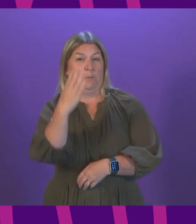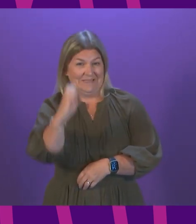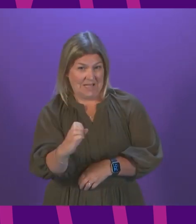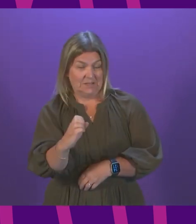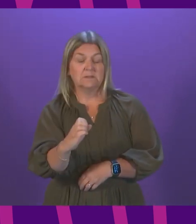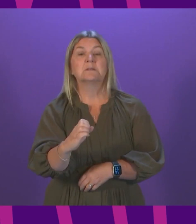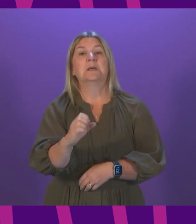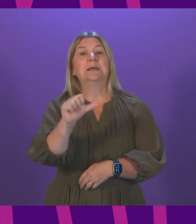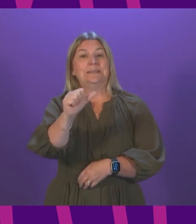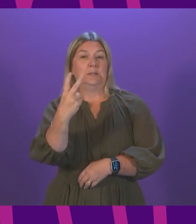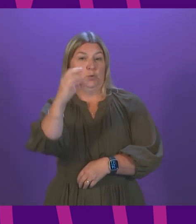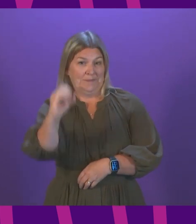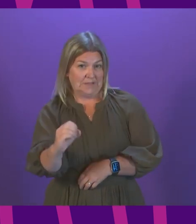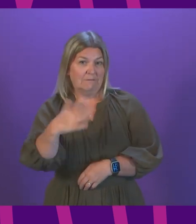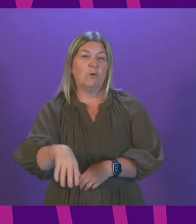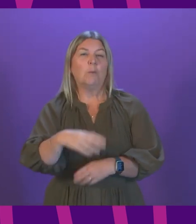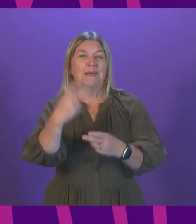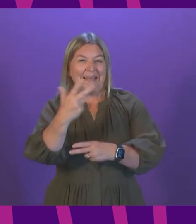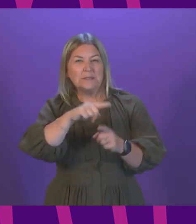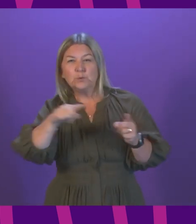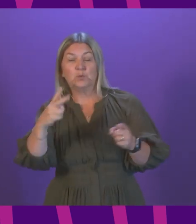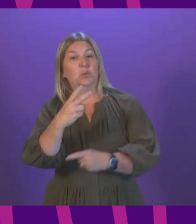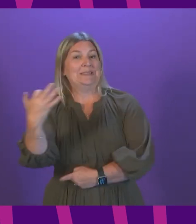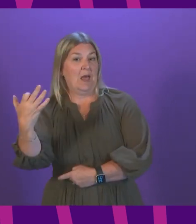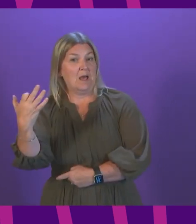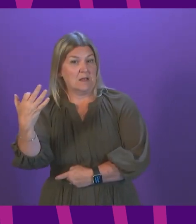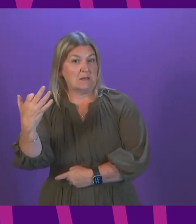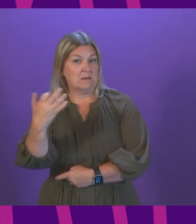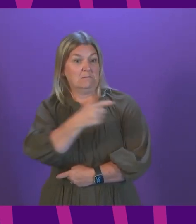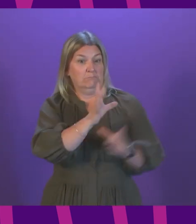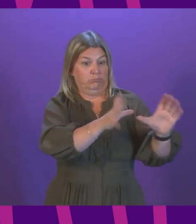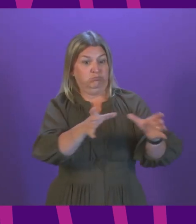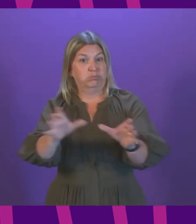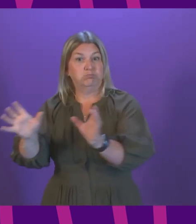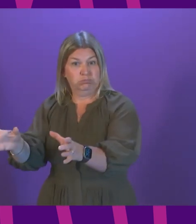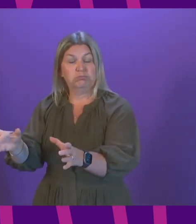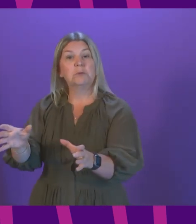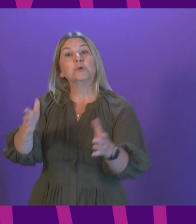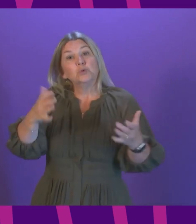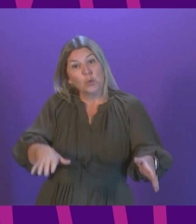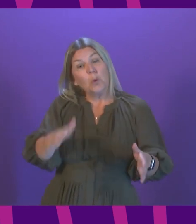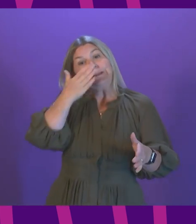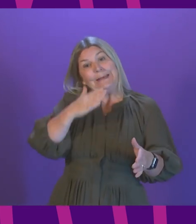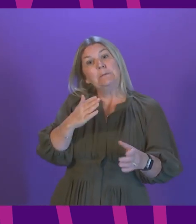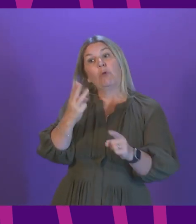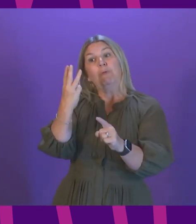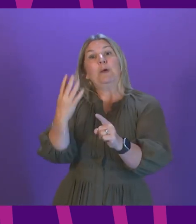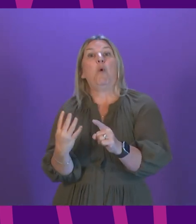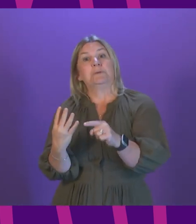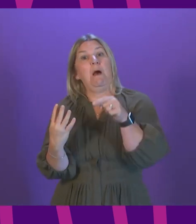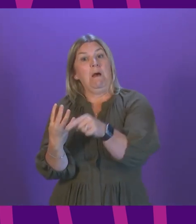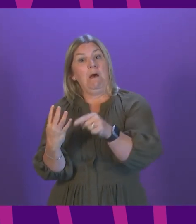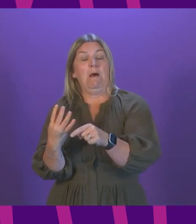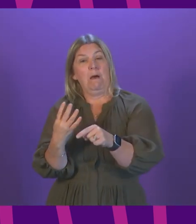62 per cent of 18 to 29-year-olds. As I indicated last week, more than three-quarters of 18 to